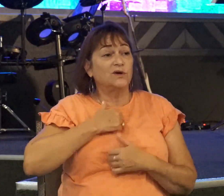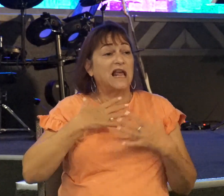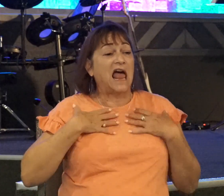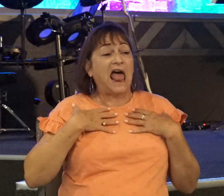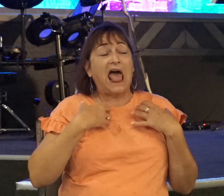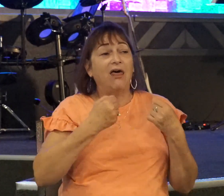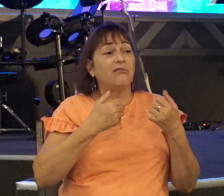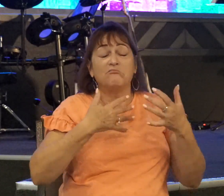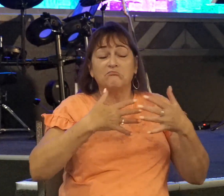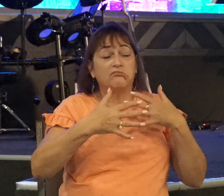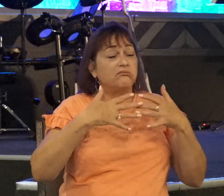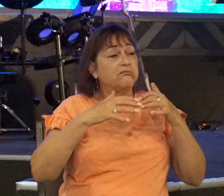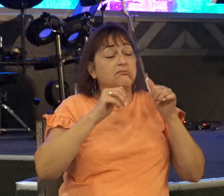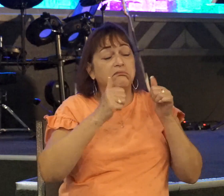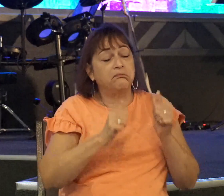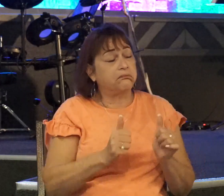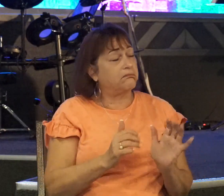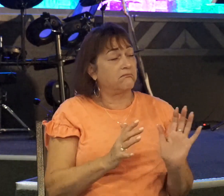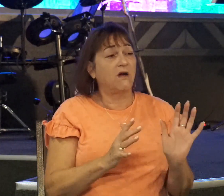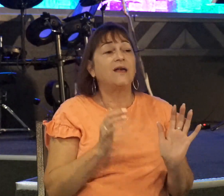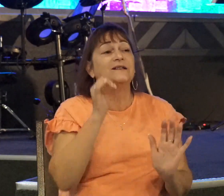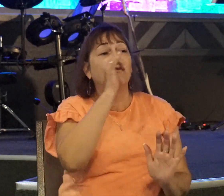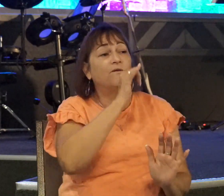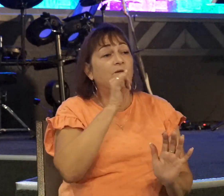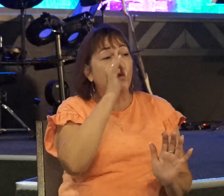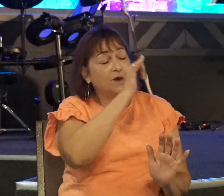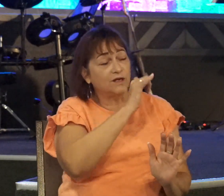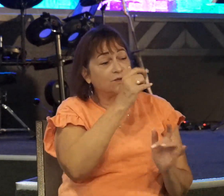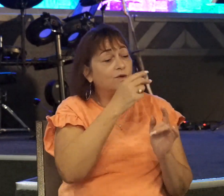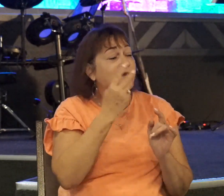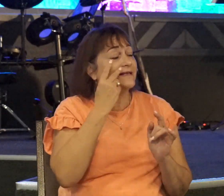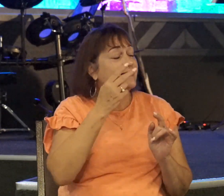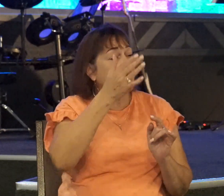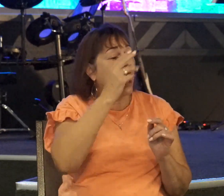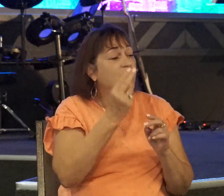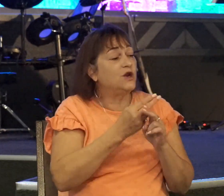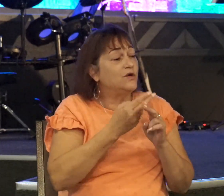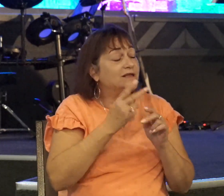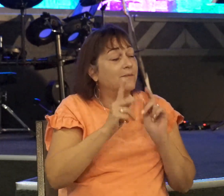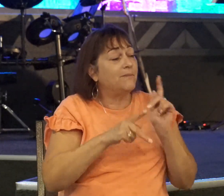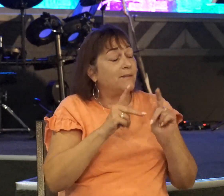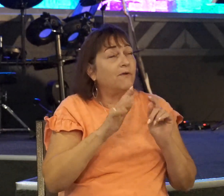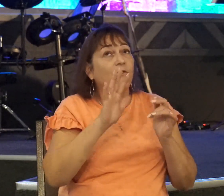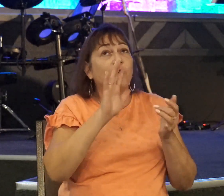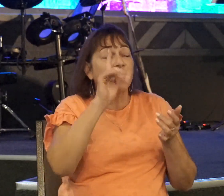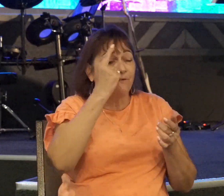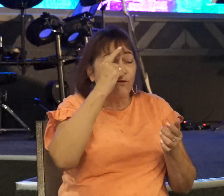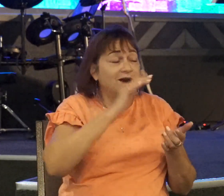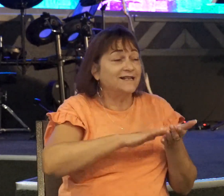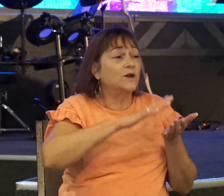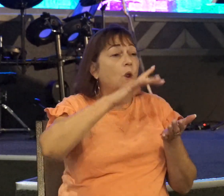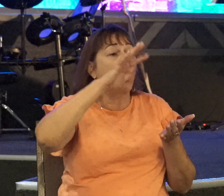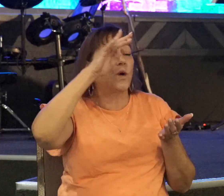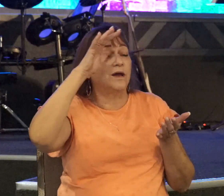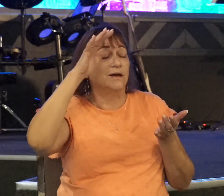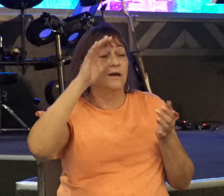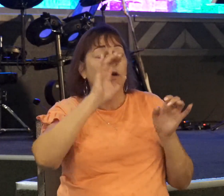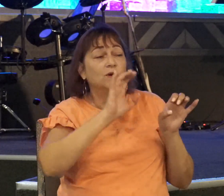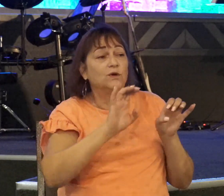What a foolish thing to do when you see God using people for his glory to do things that